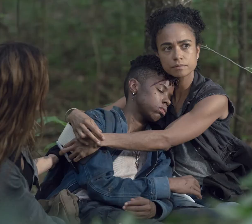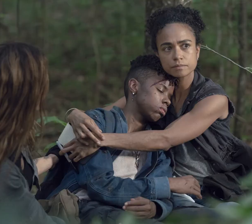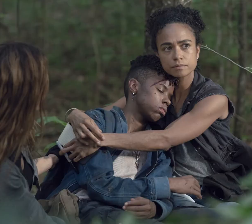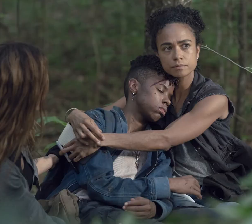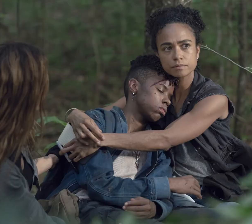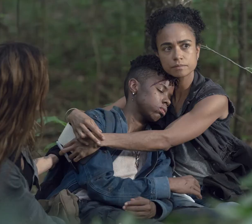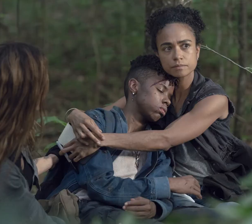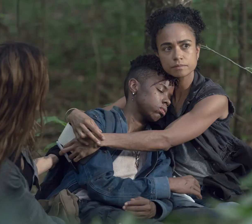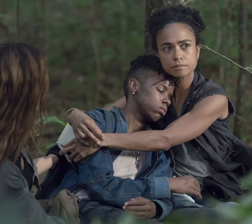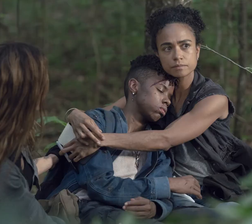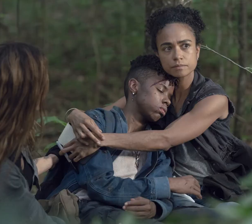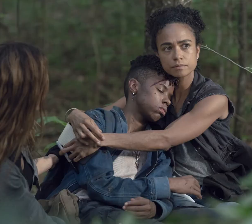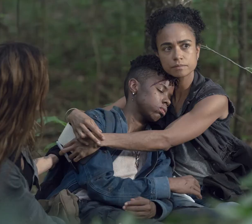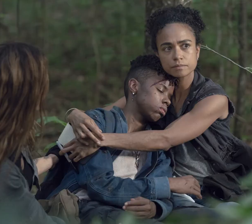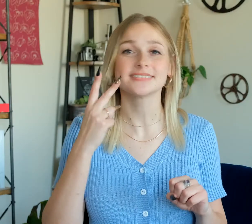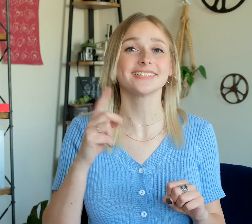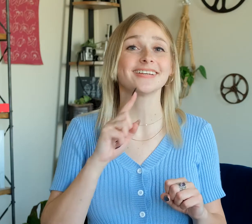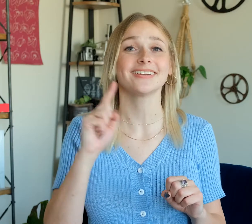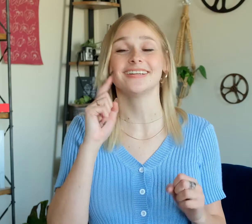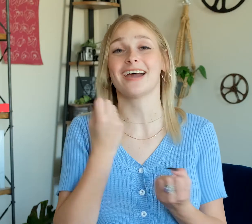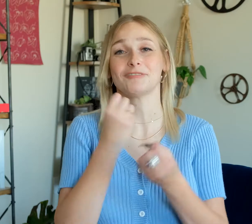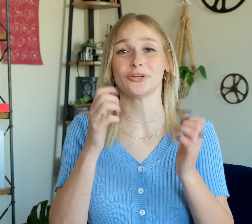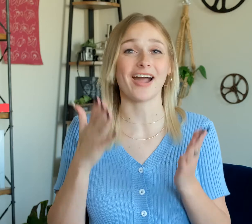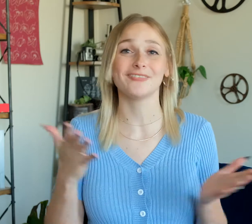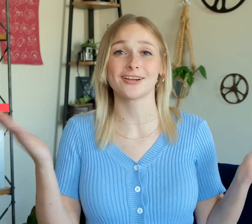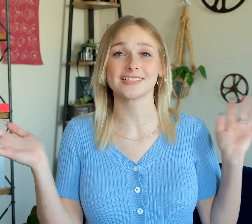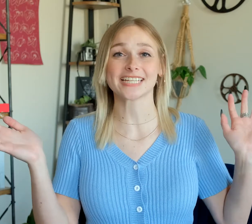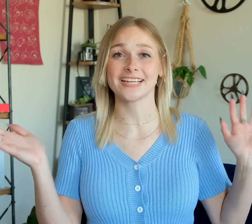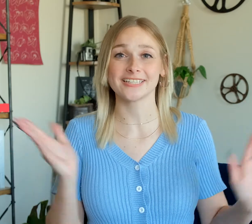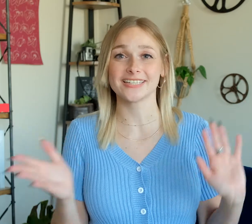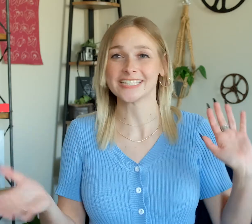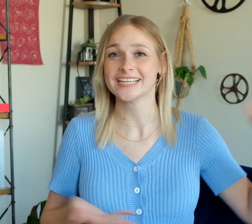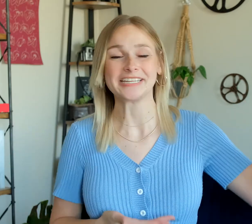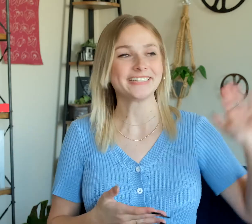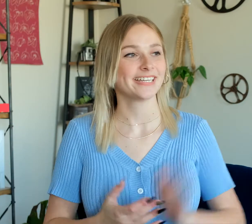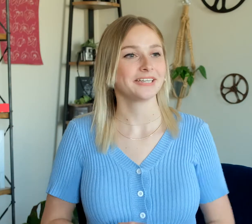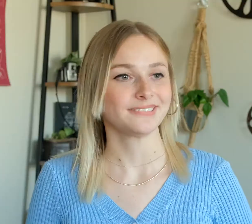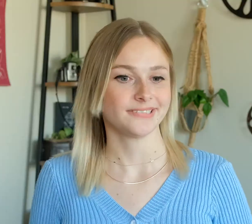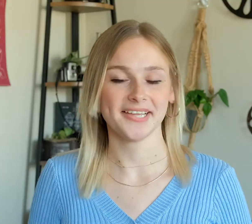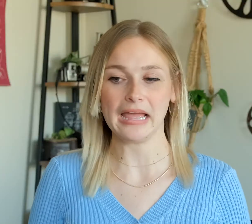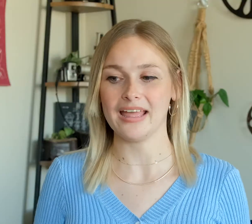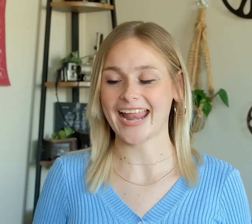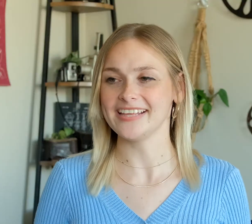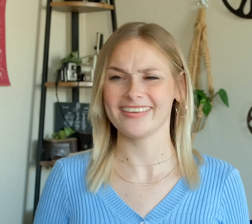refreshing to be able to see deaf survivors in anything.